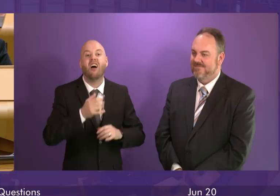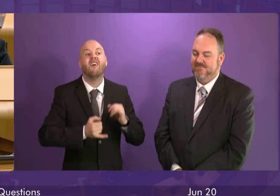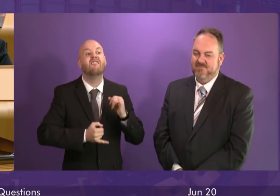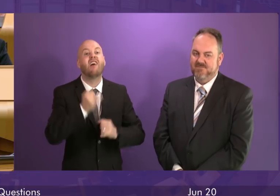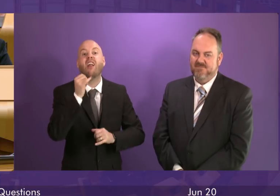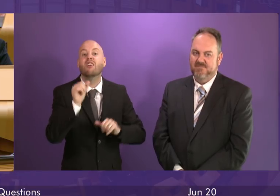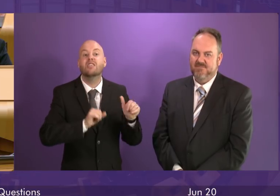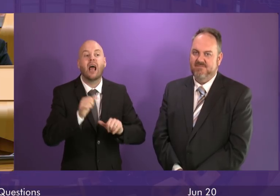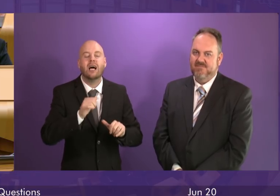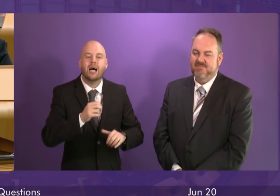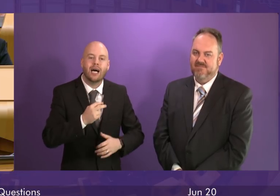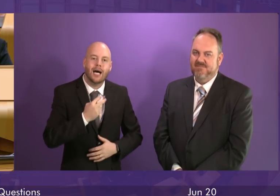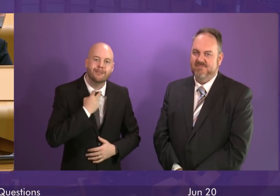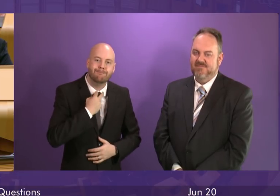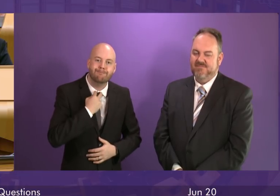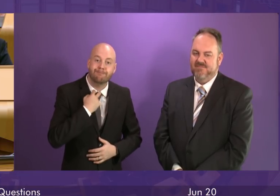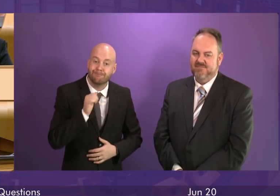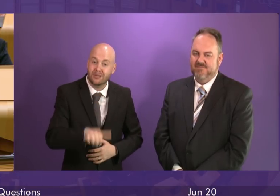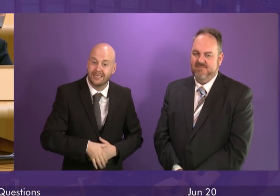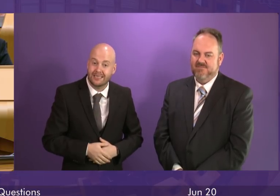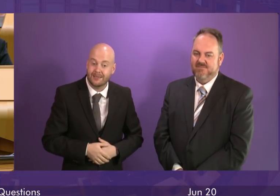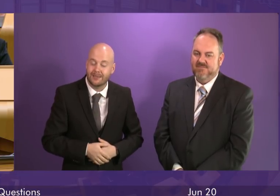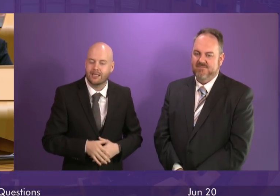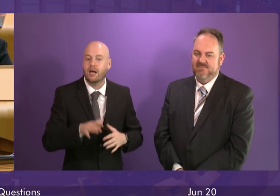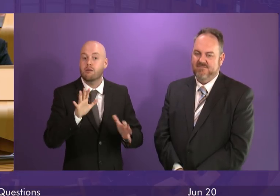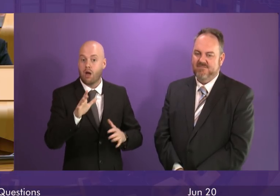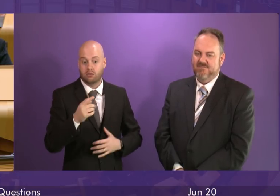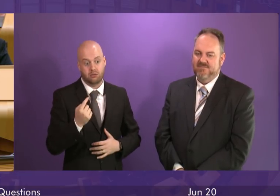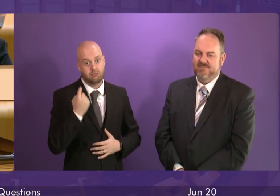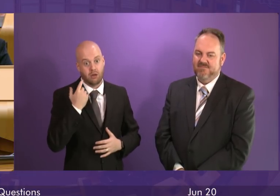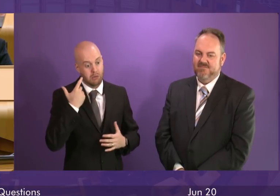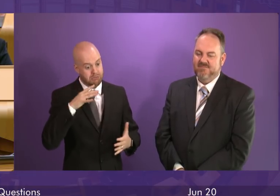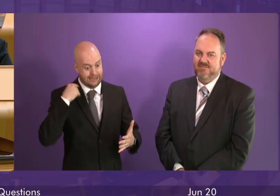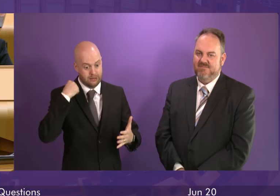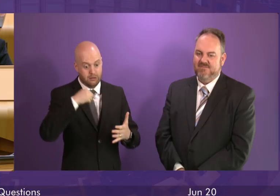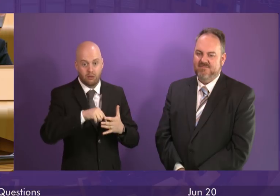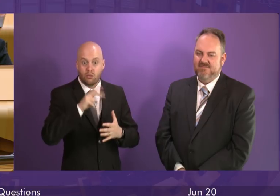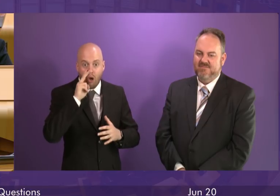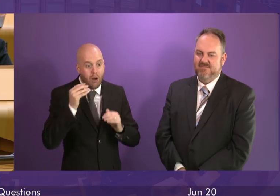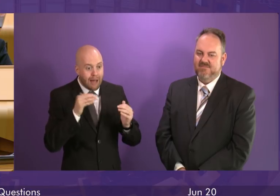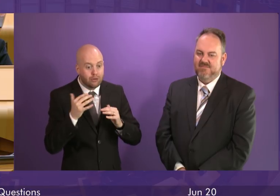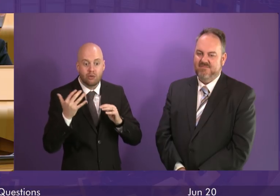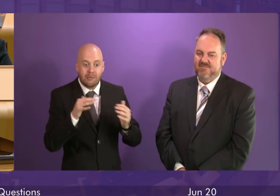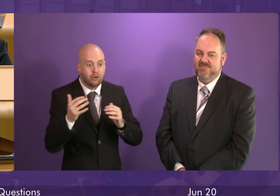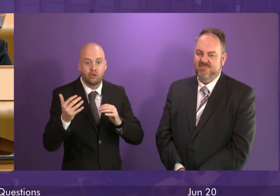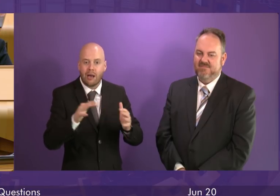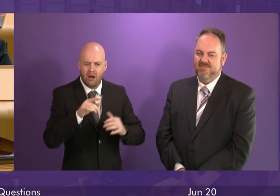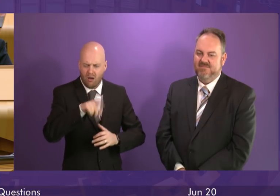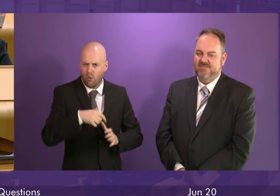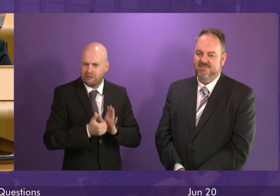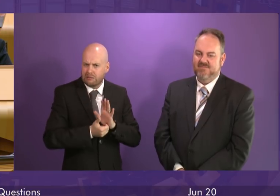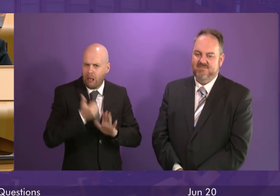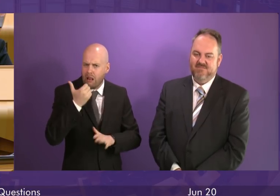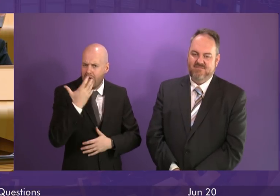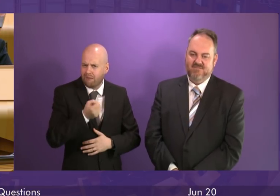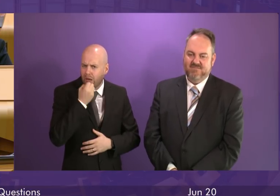in recent weeks we've also watched a young talented national team take us to our first world cup in 21 years entertain